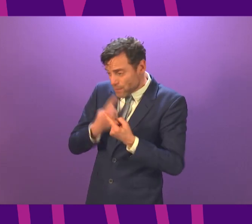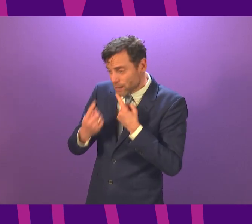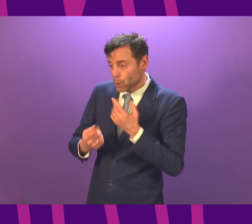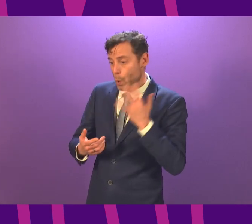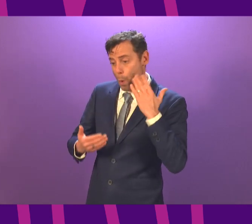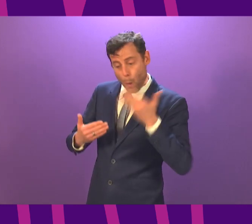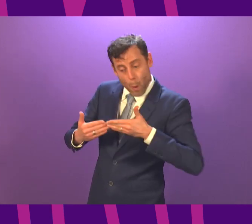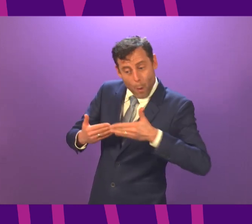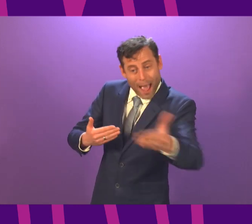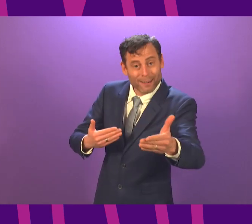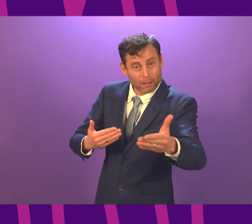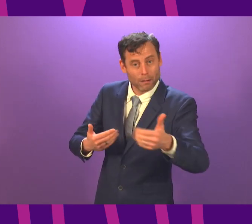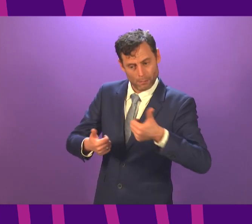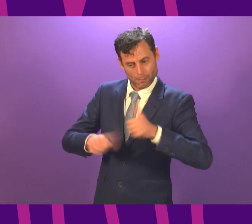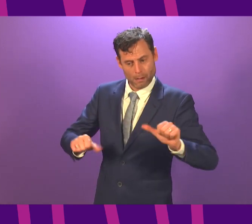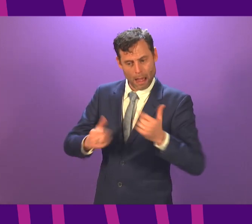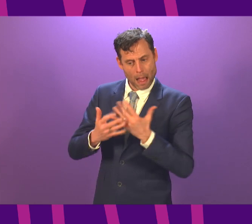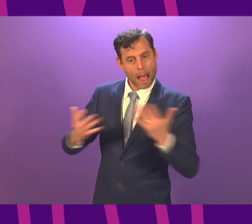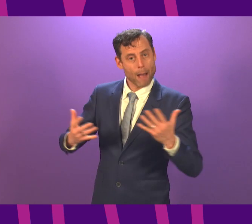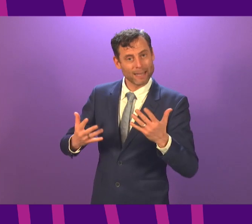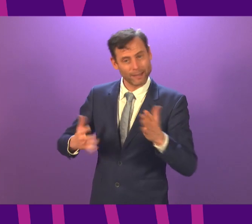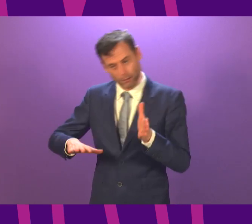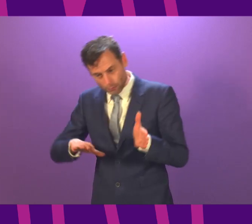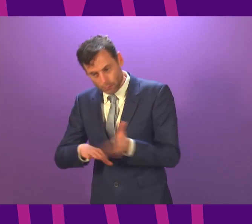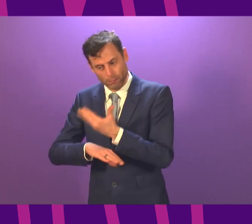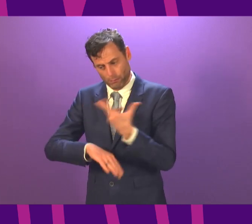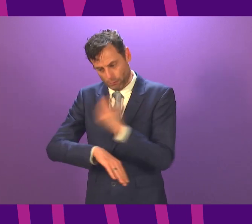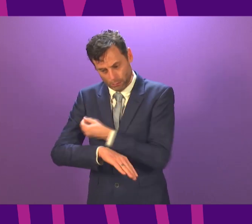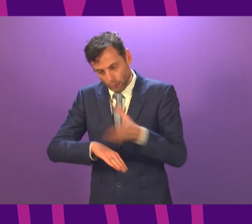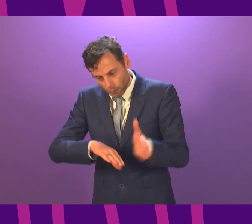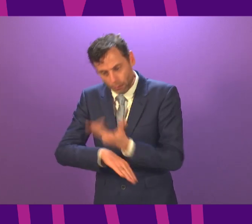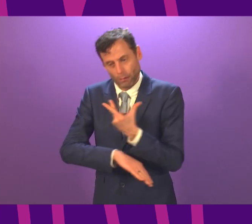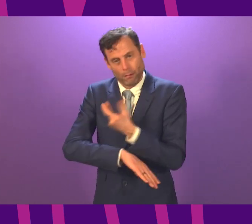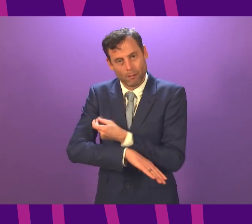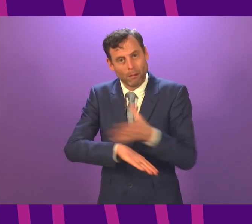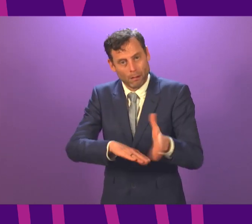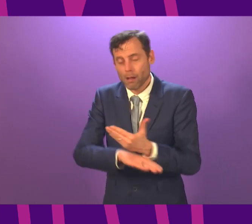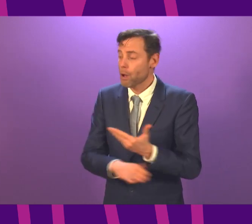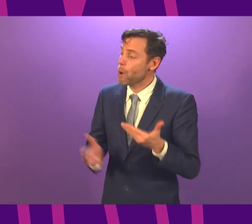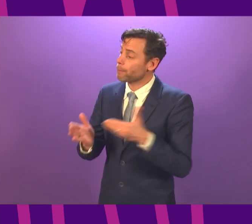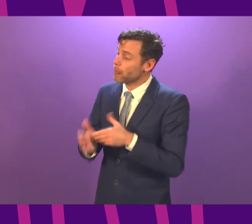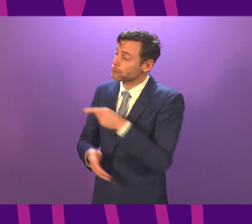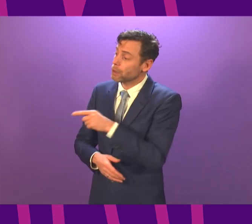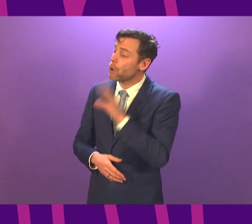retired NHS staff who have experience of giving injections to help accelerate the programme? And finally given the reports in the Sunday